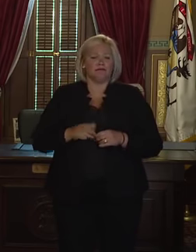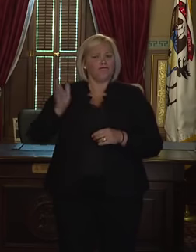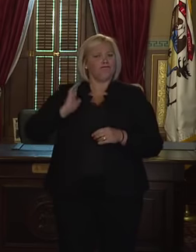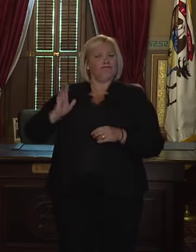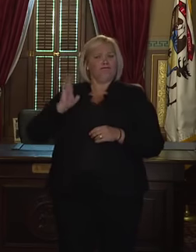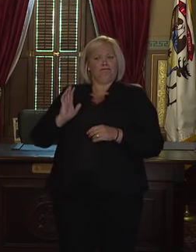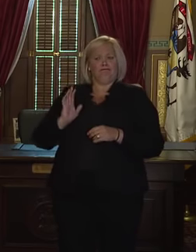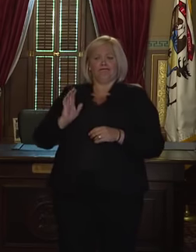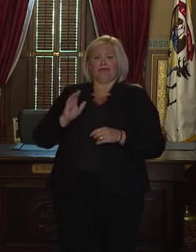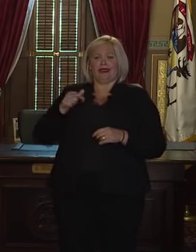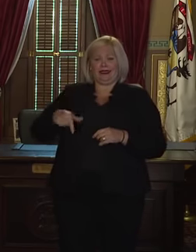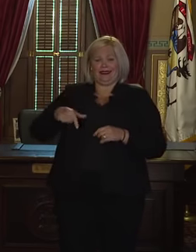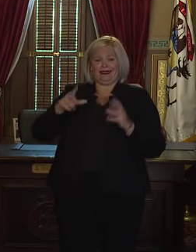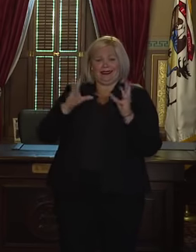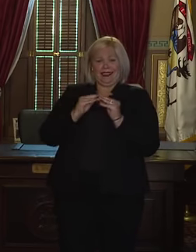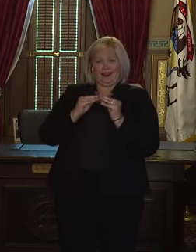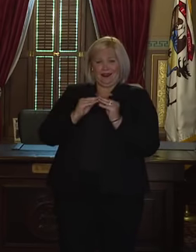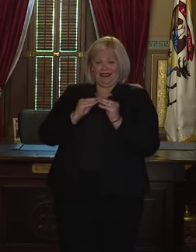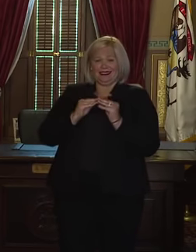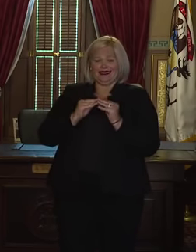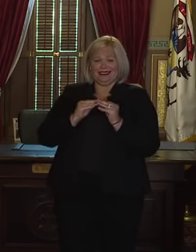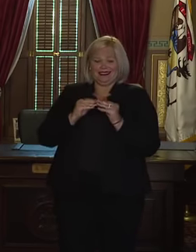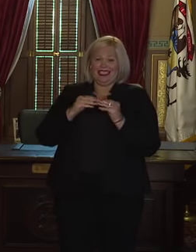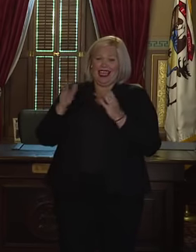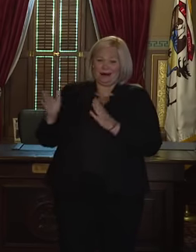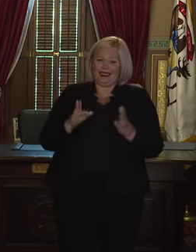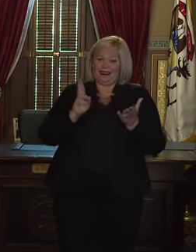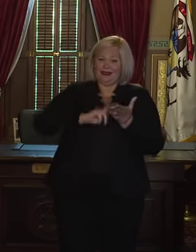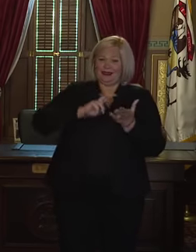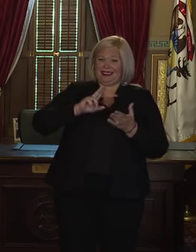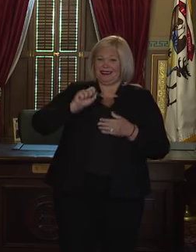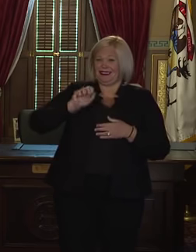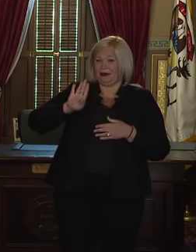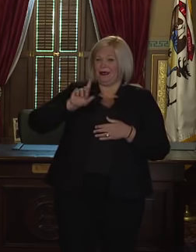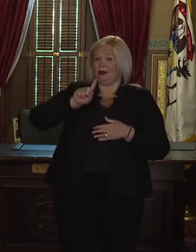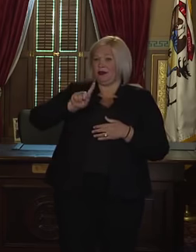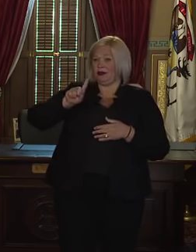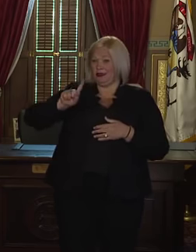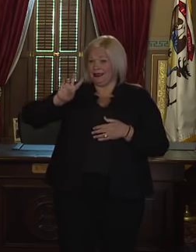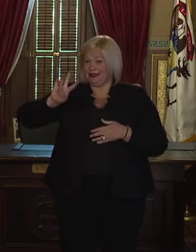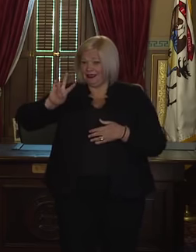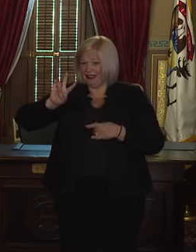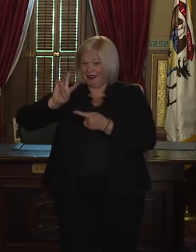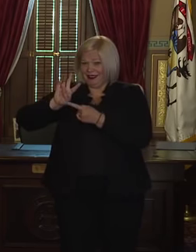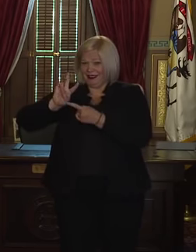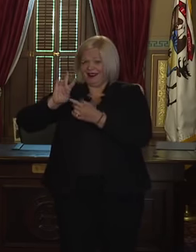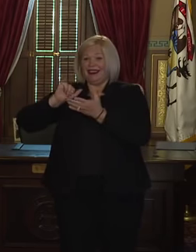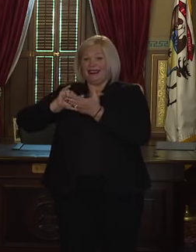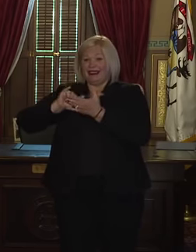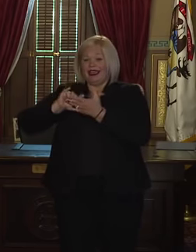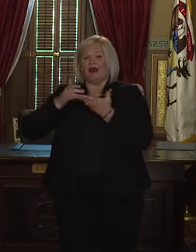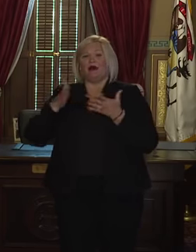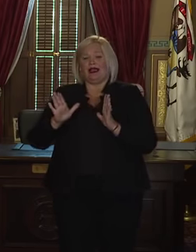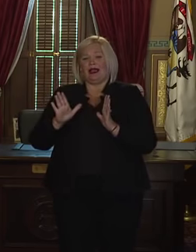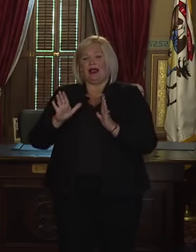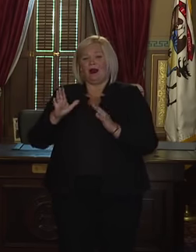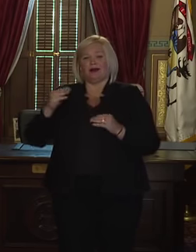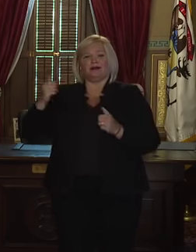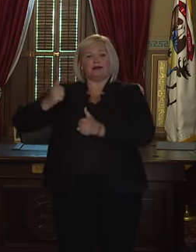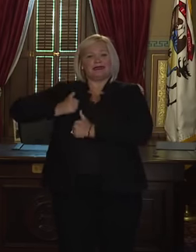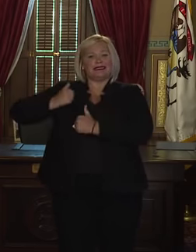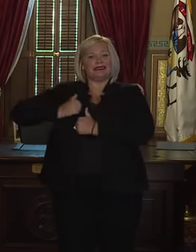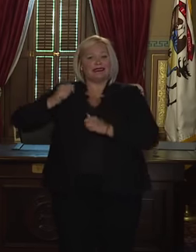at this press conference, I was also supposed to be signing Senate Bill 117, which would allow service members or